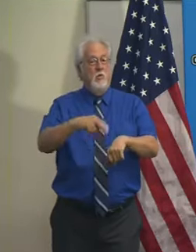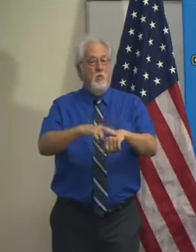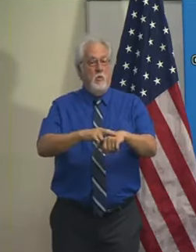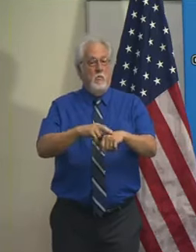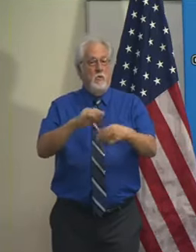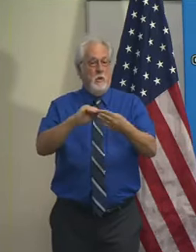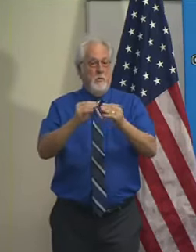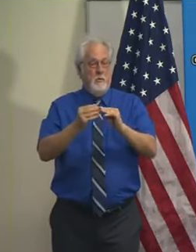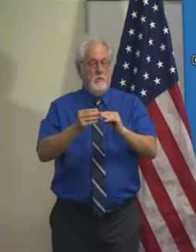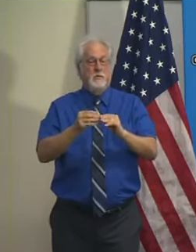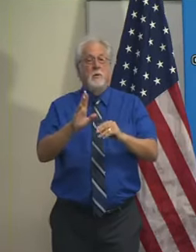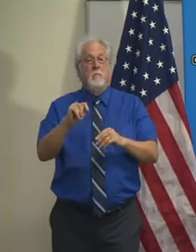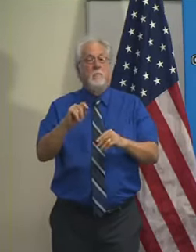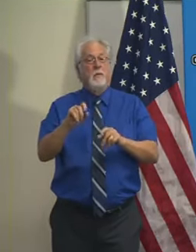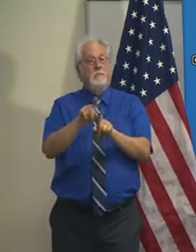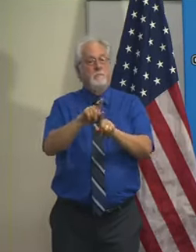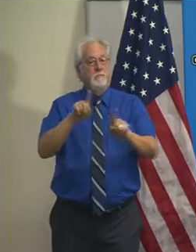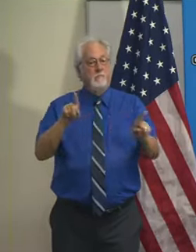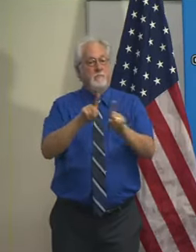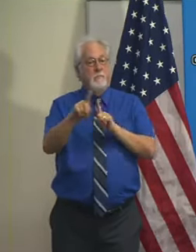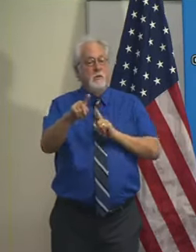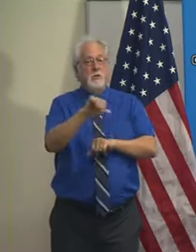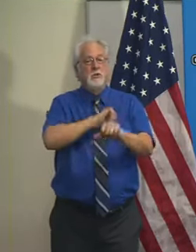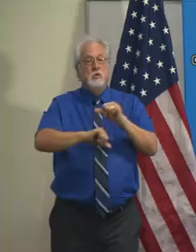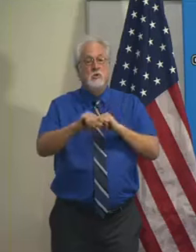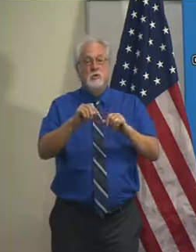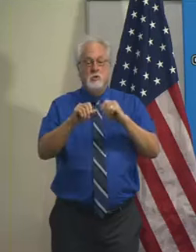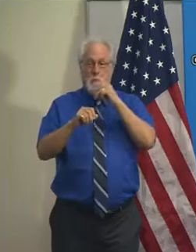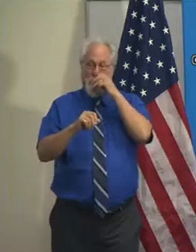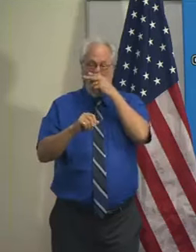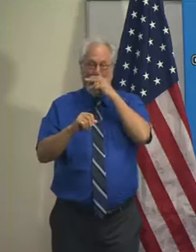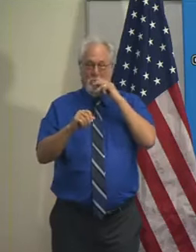but with social distancing required.